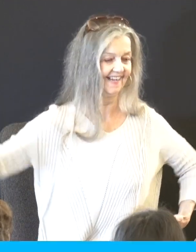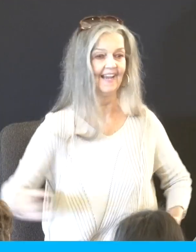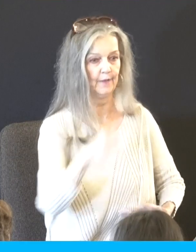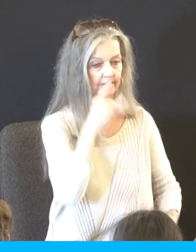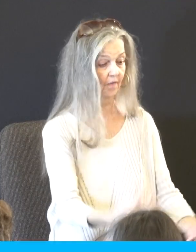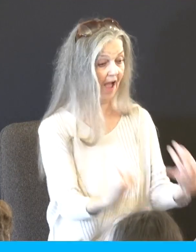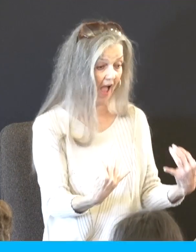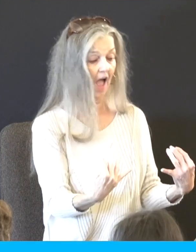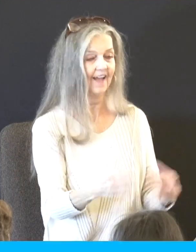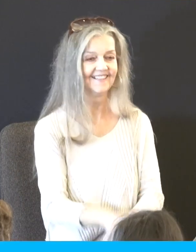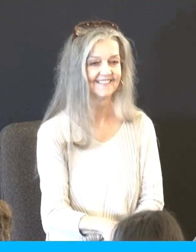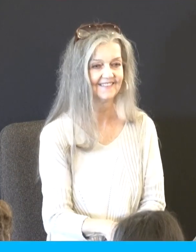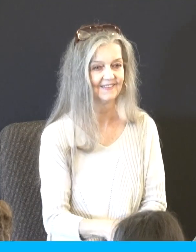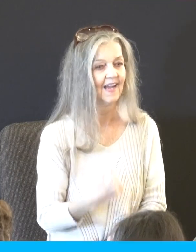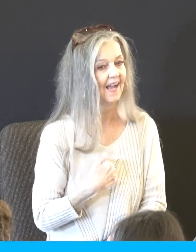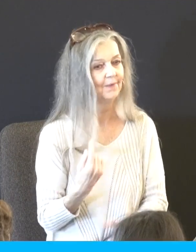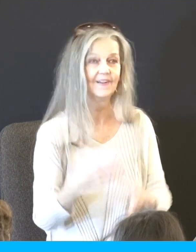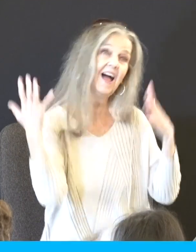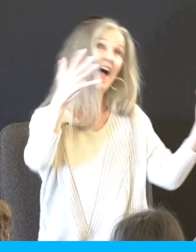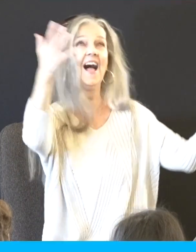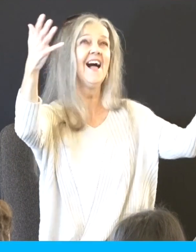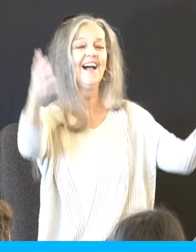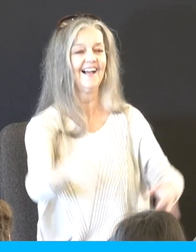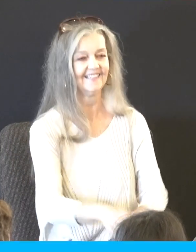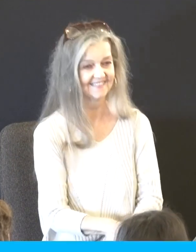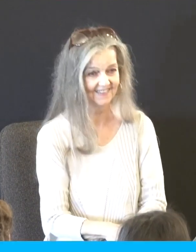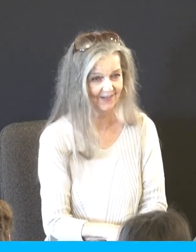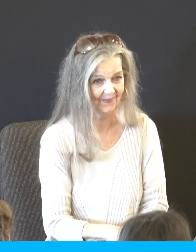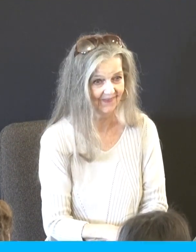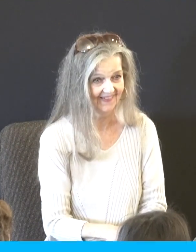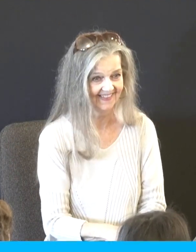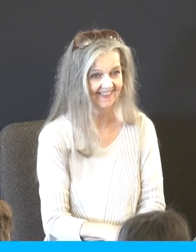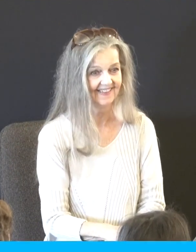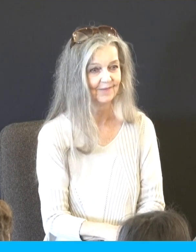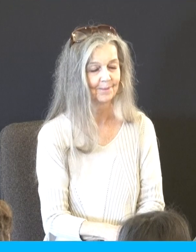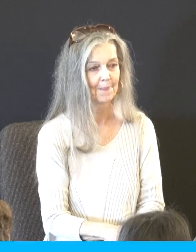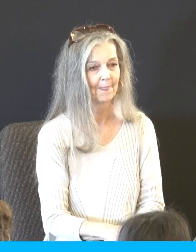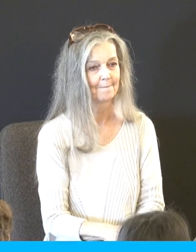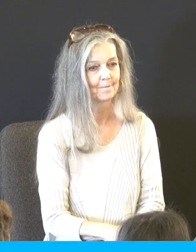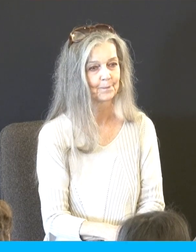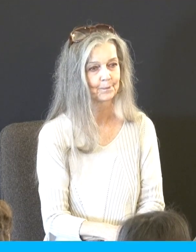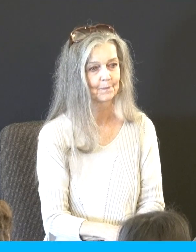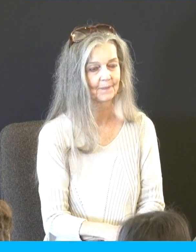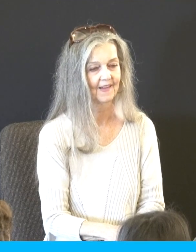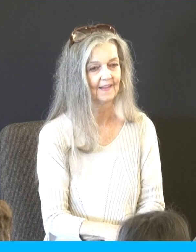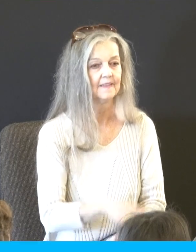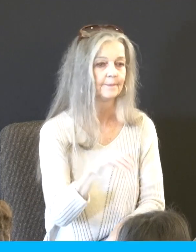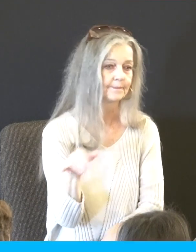I'd always do that when they found me so they'd be looking for me like, you know, not sure they want to find me. And I'd, ha ha, I'd hop out. Well,